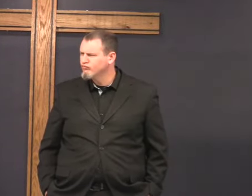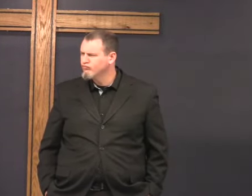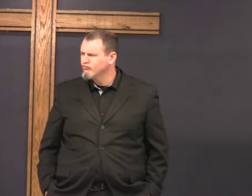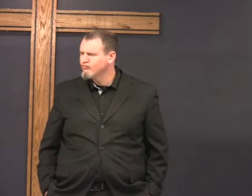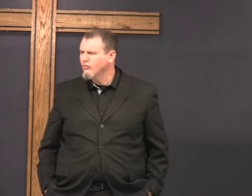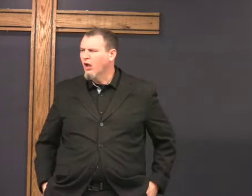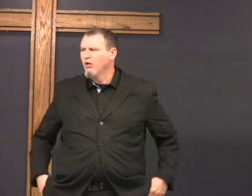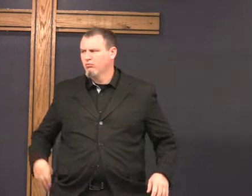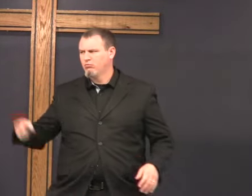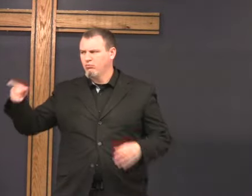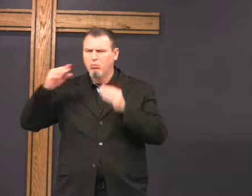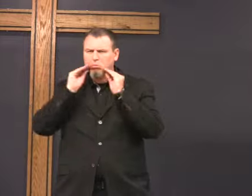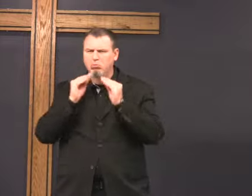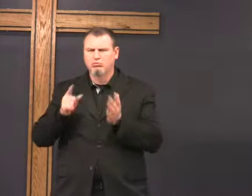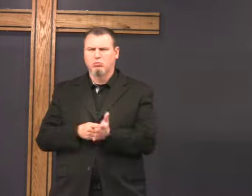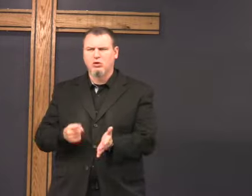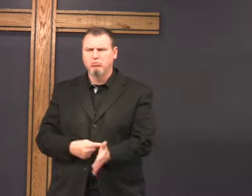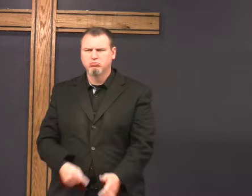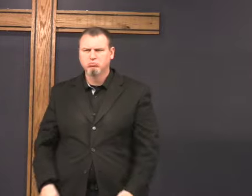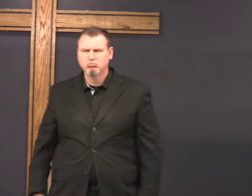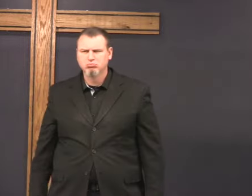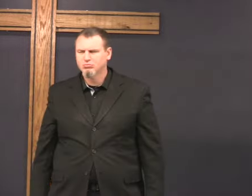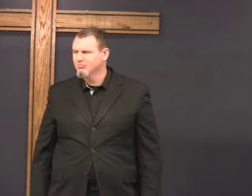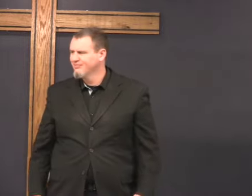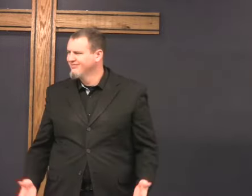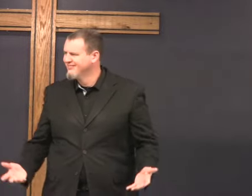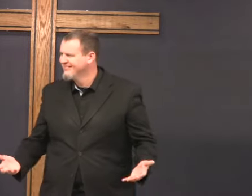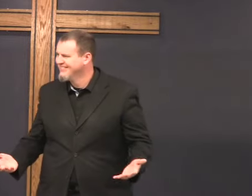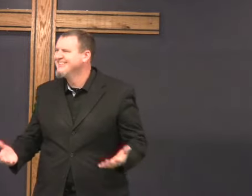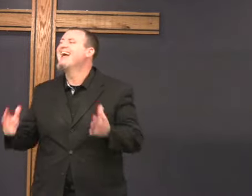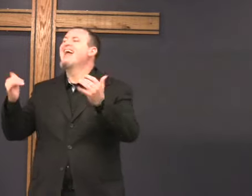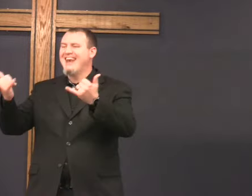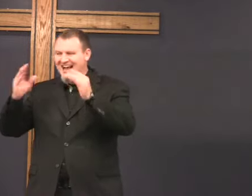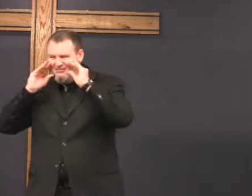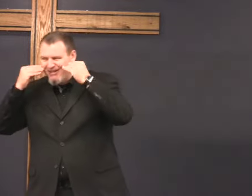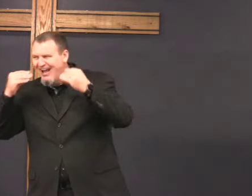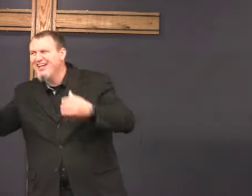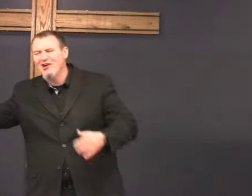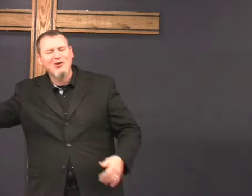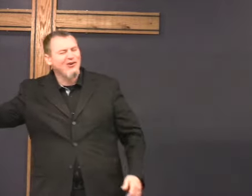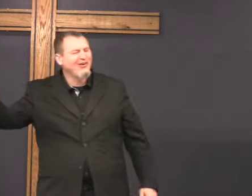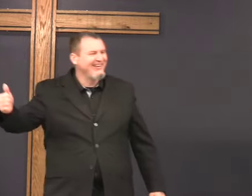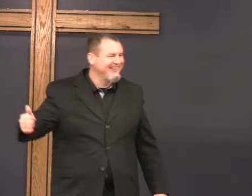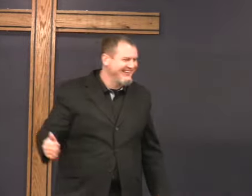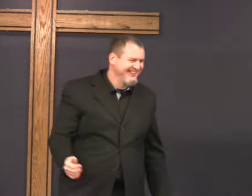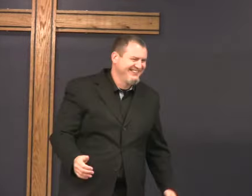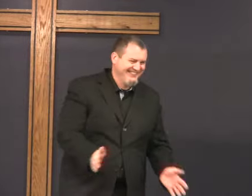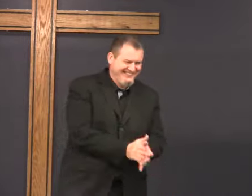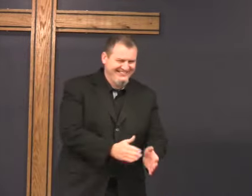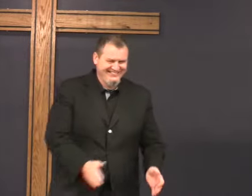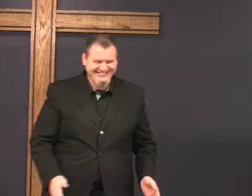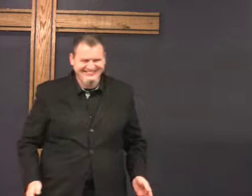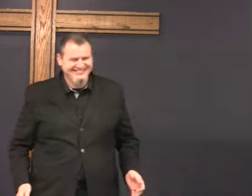come on come on okay now we're done alright